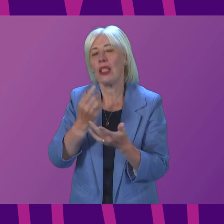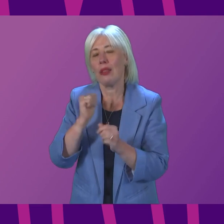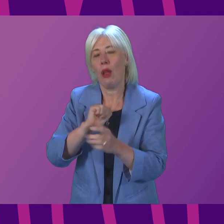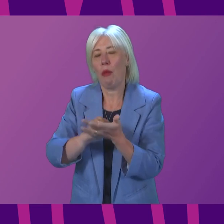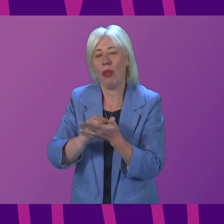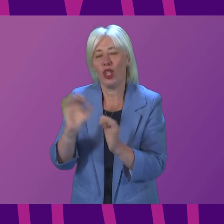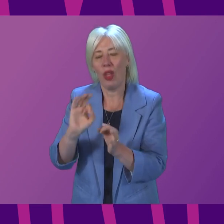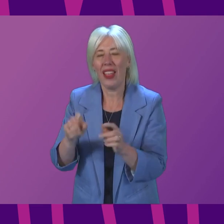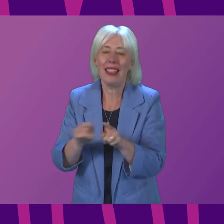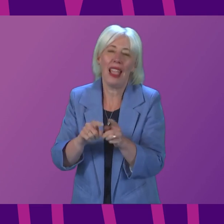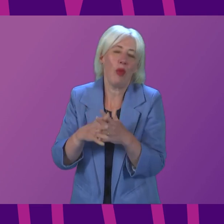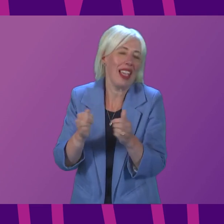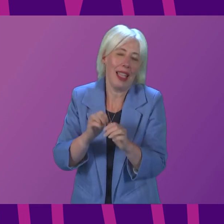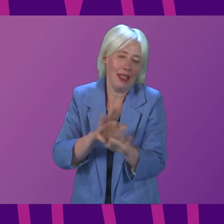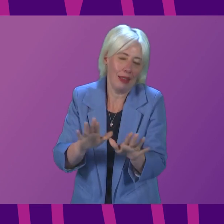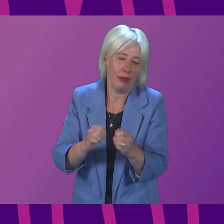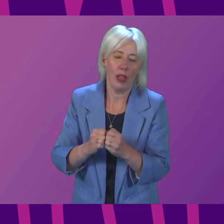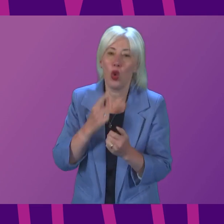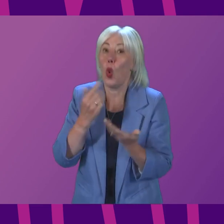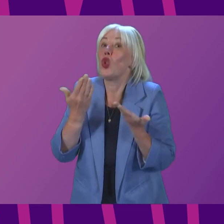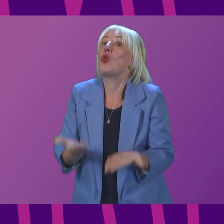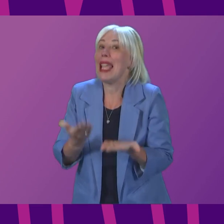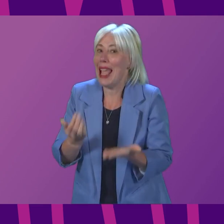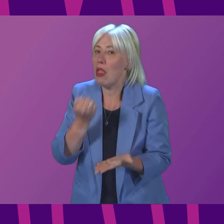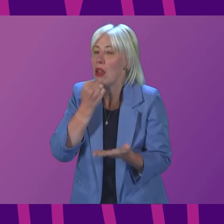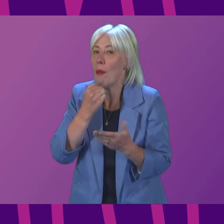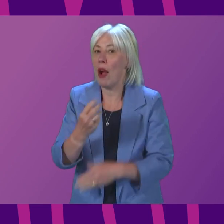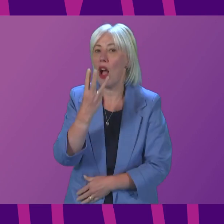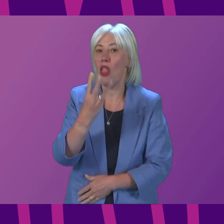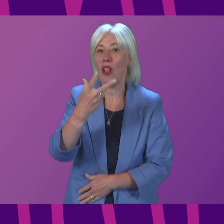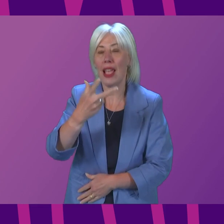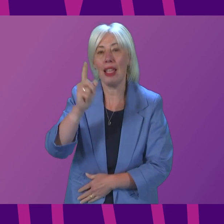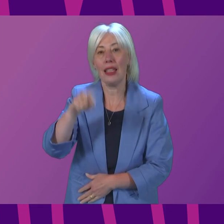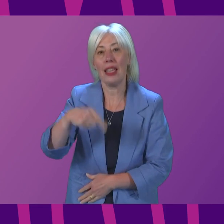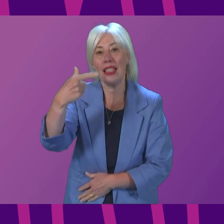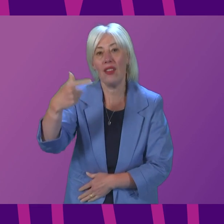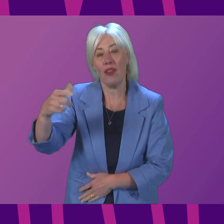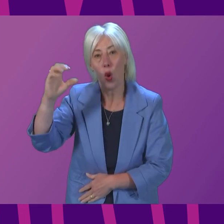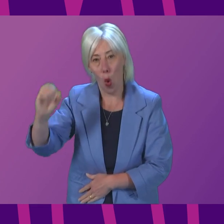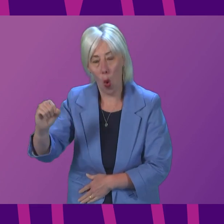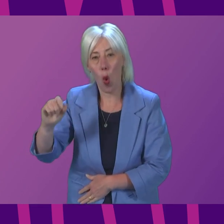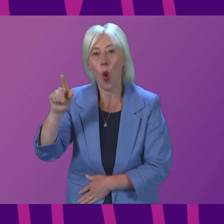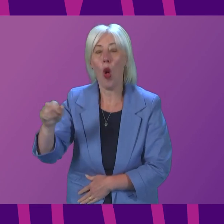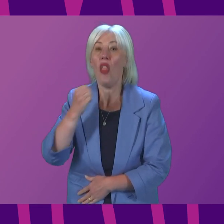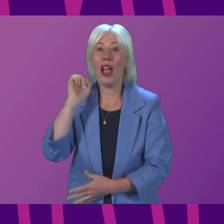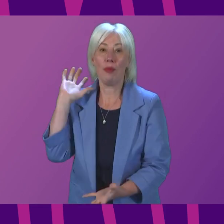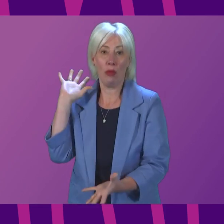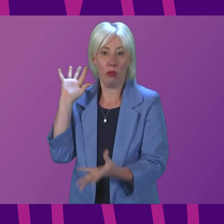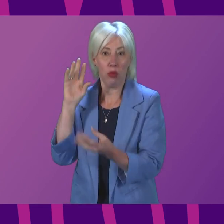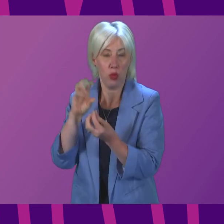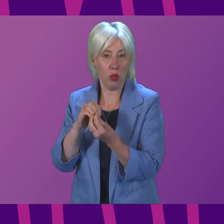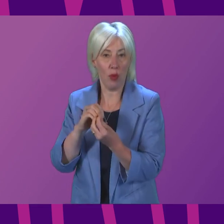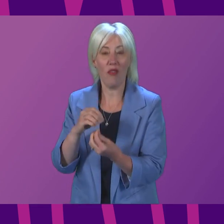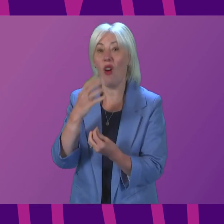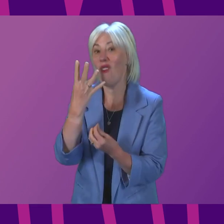weekends. The case number being reported today, 38,770, is a cumulative total